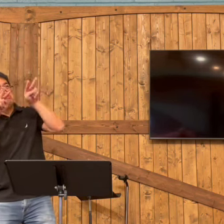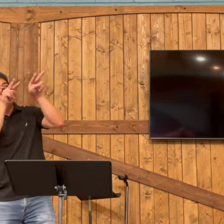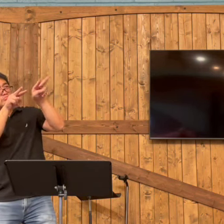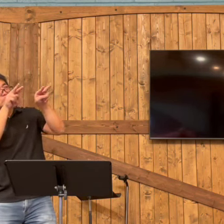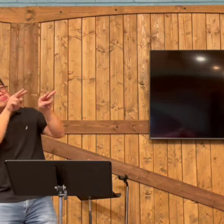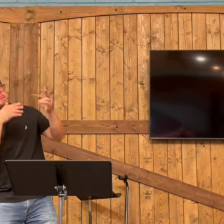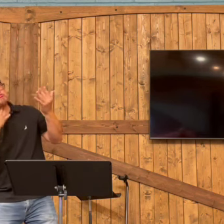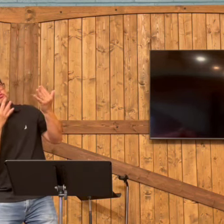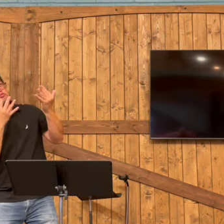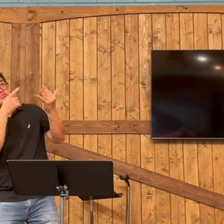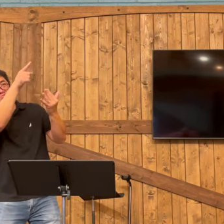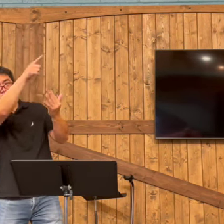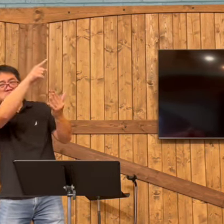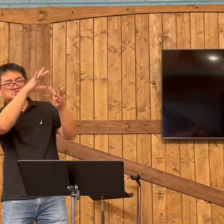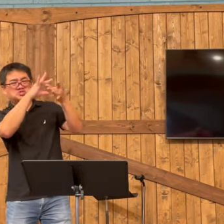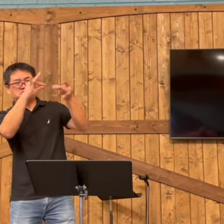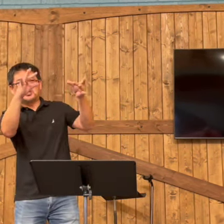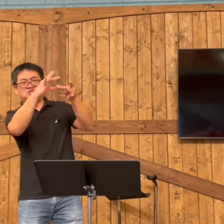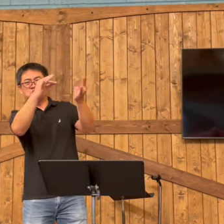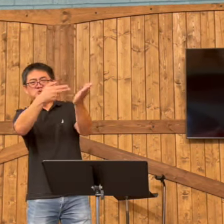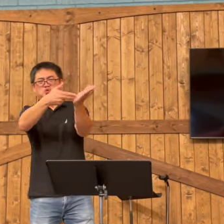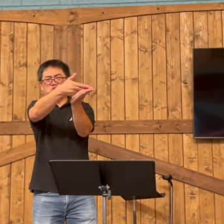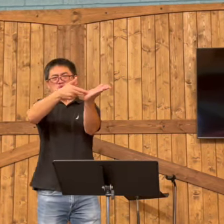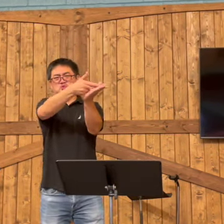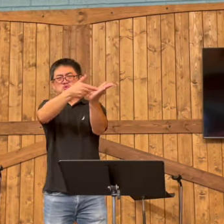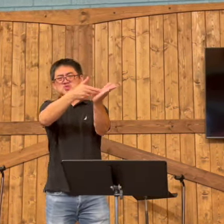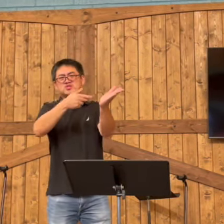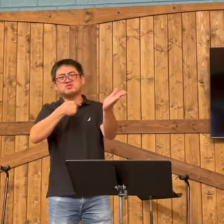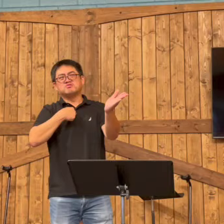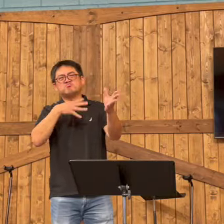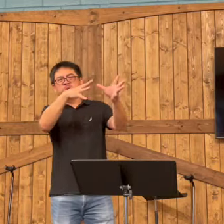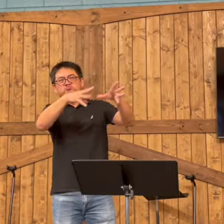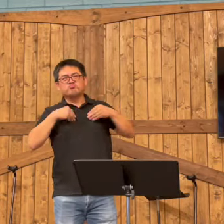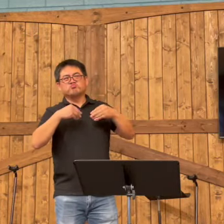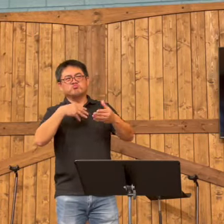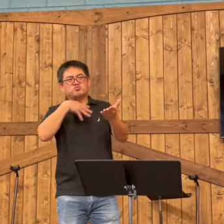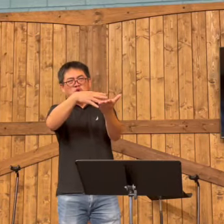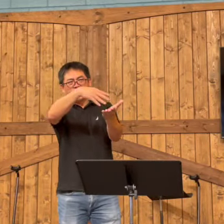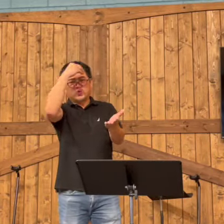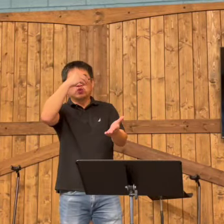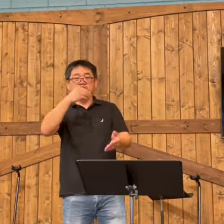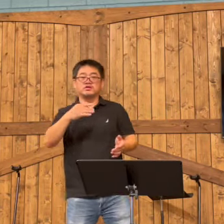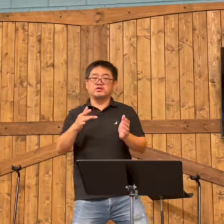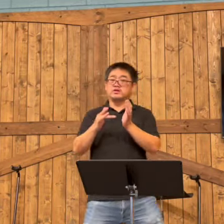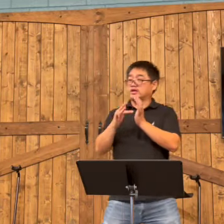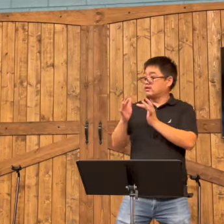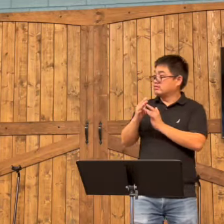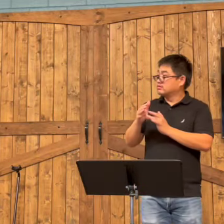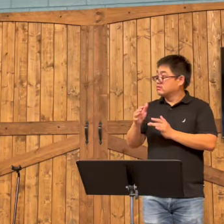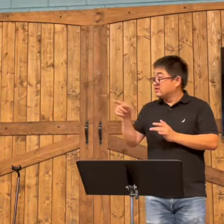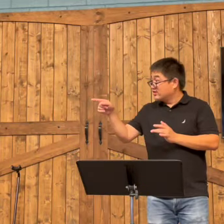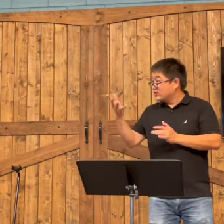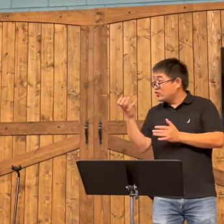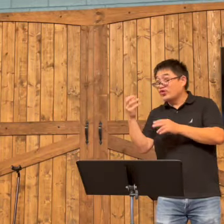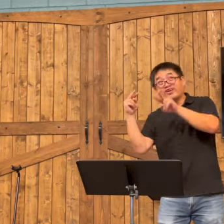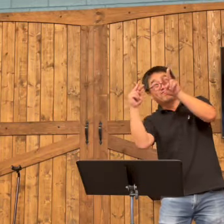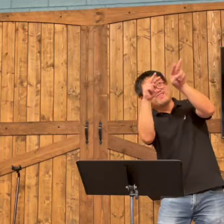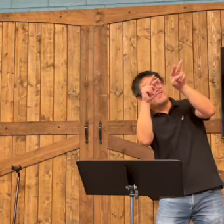And the Jews were looking and waiting for the Savior. For the Messiah to come. But they thought he would be a wealthy king.